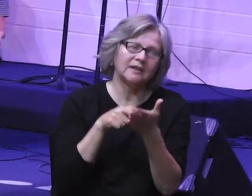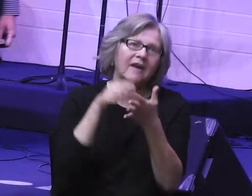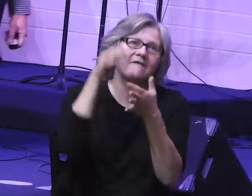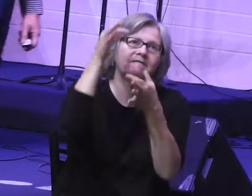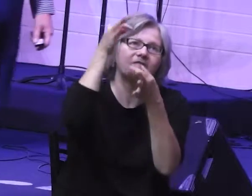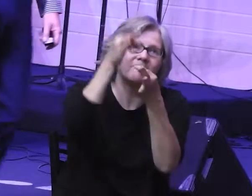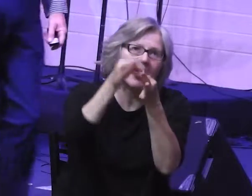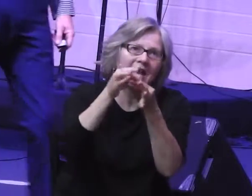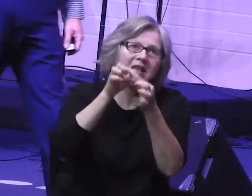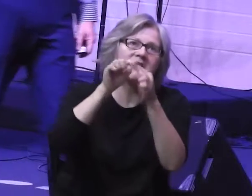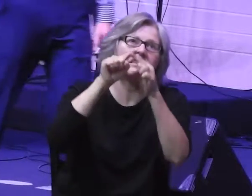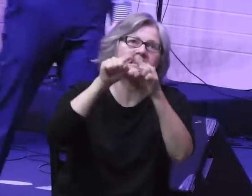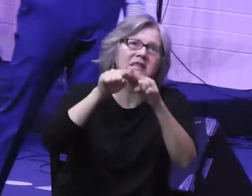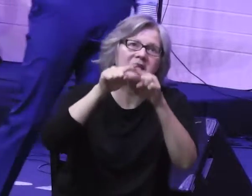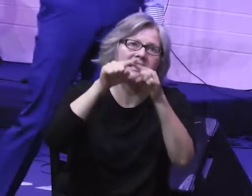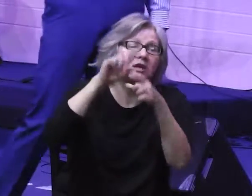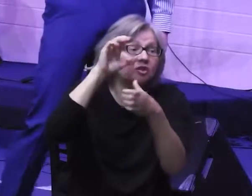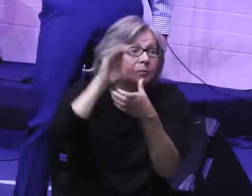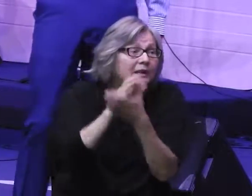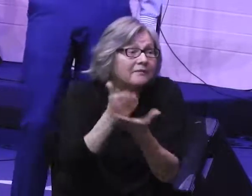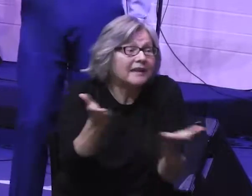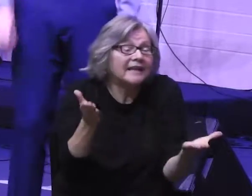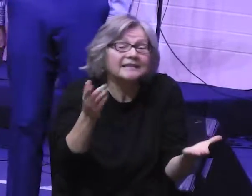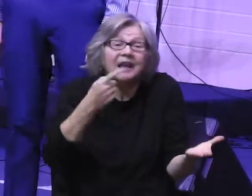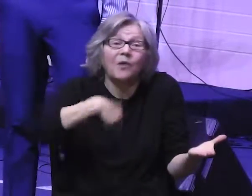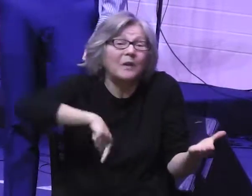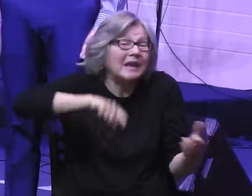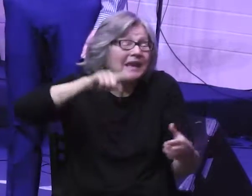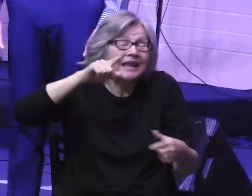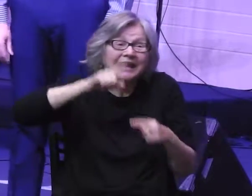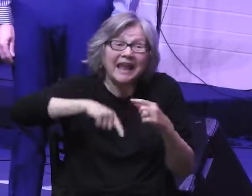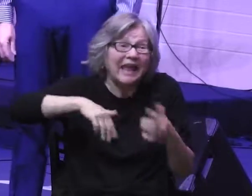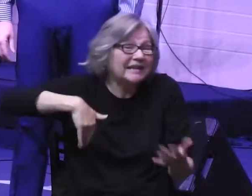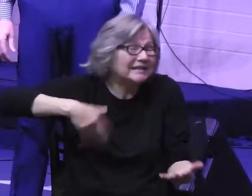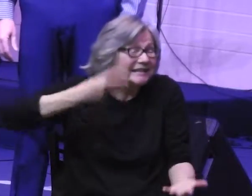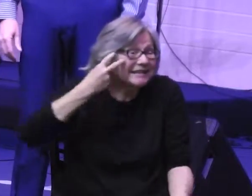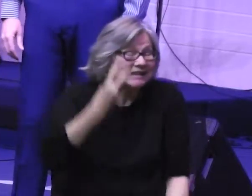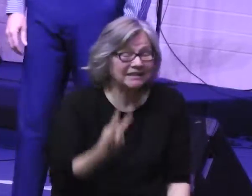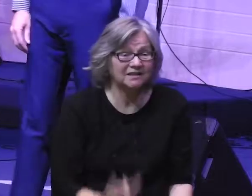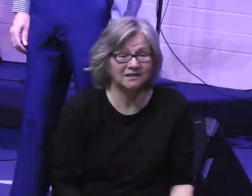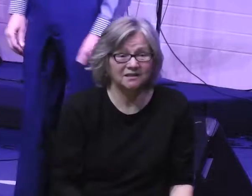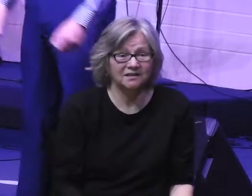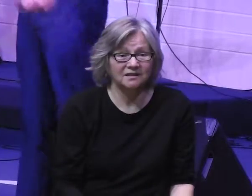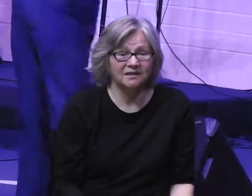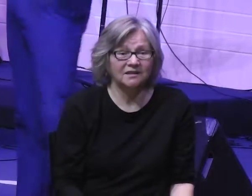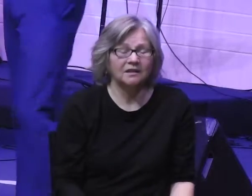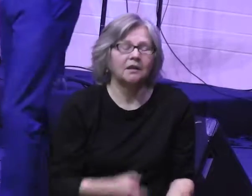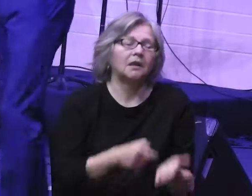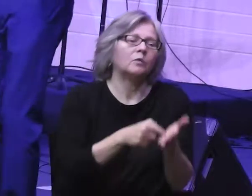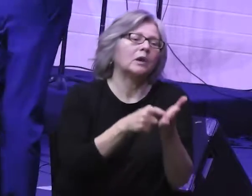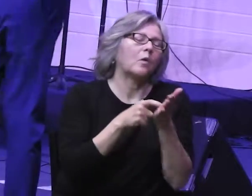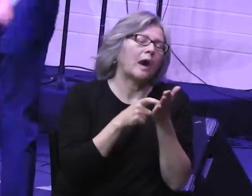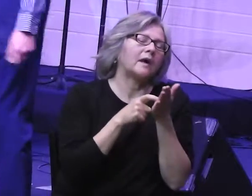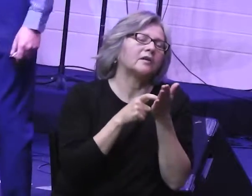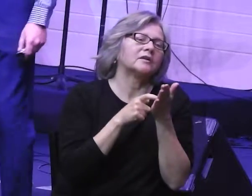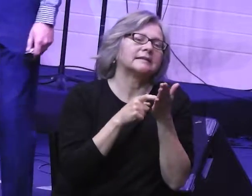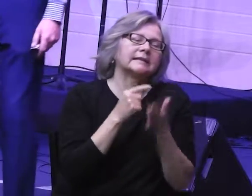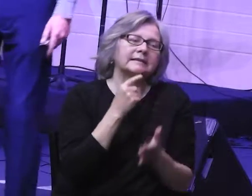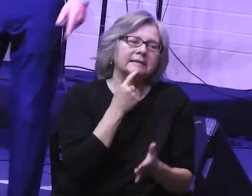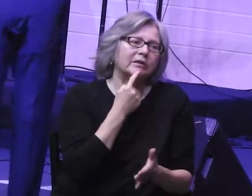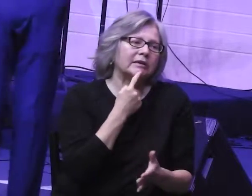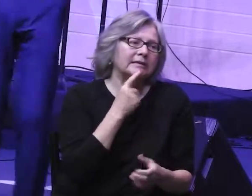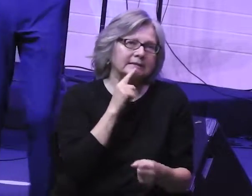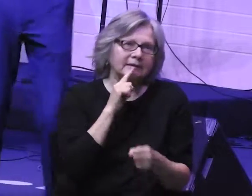faith to believe things that we can't yet see. Because it requires a